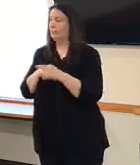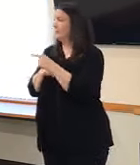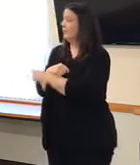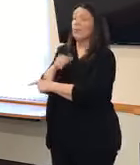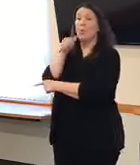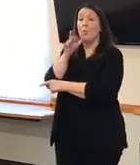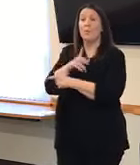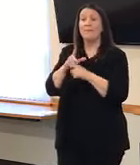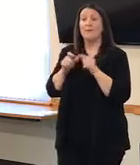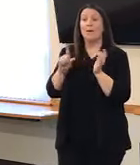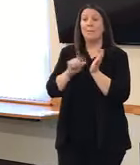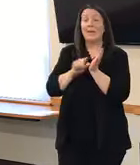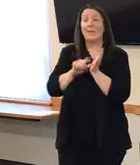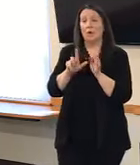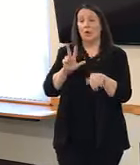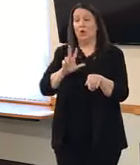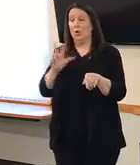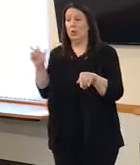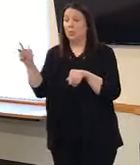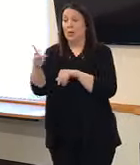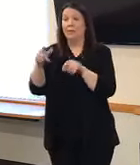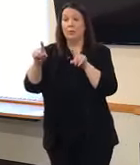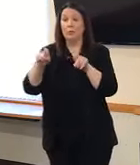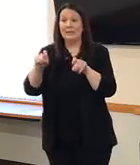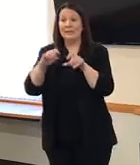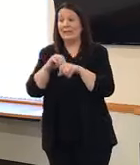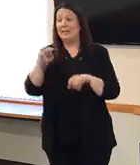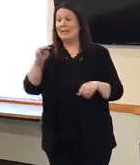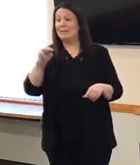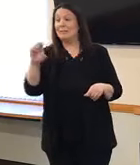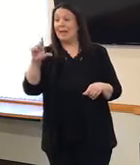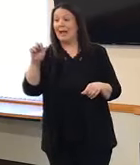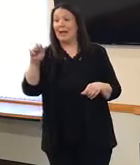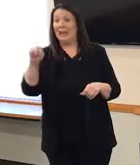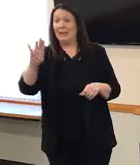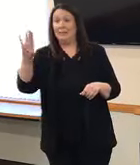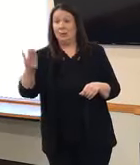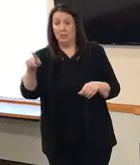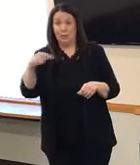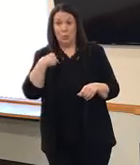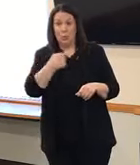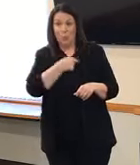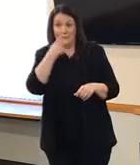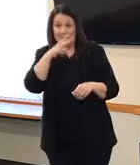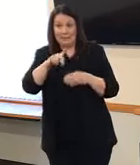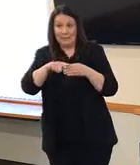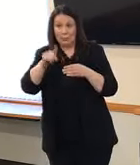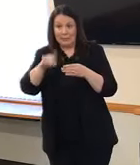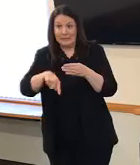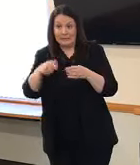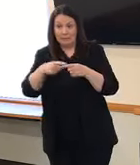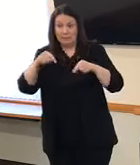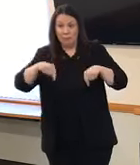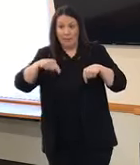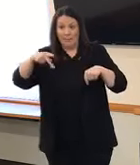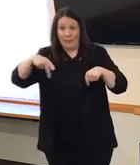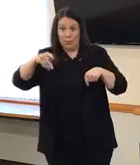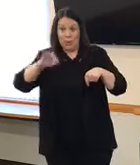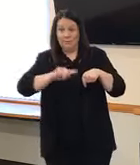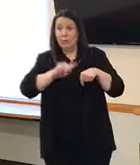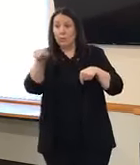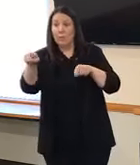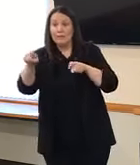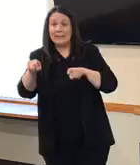The drive-through testing in McLean, will we start seeing results from that from people in Peoria who have gone over to get tested? If